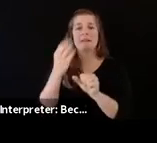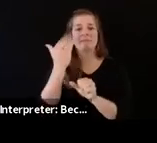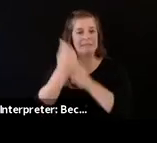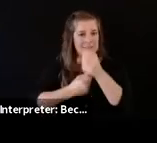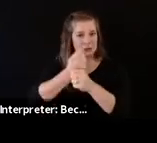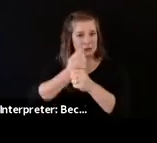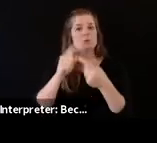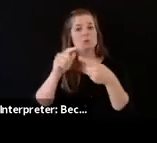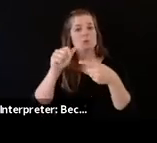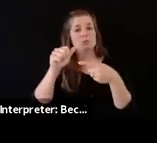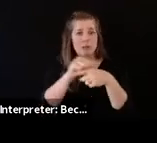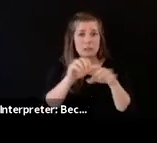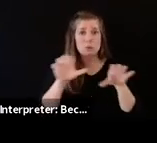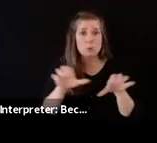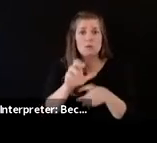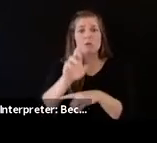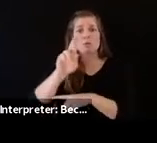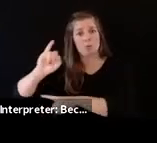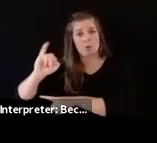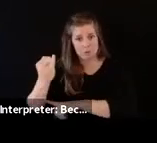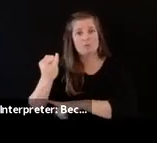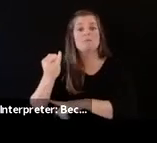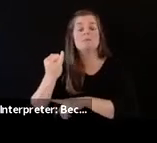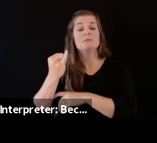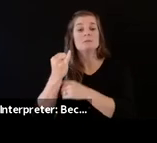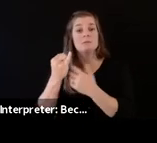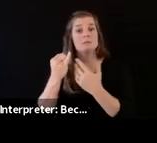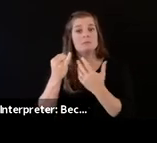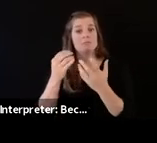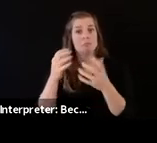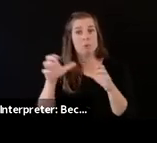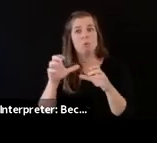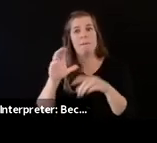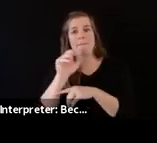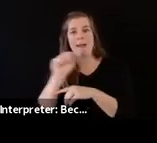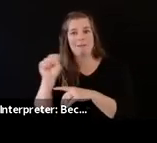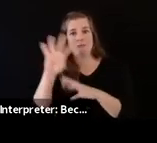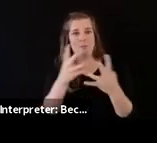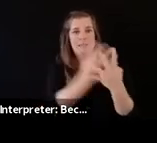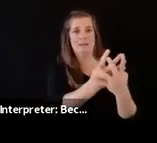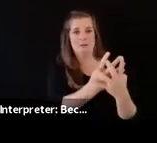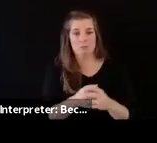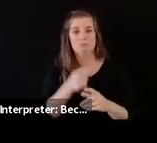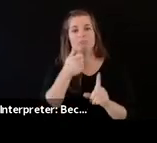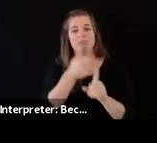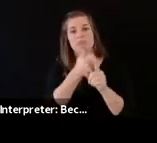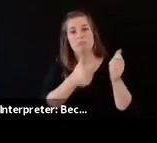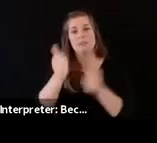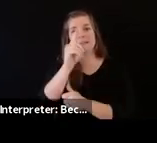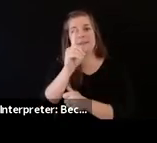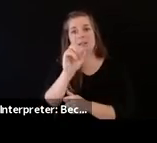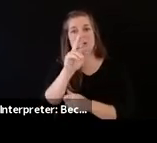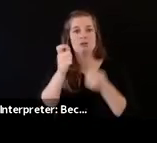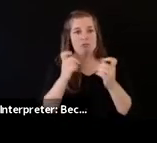-creating restorative justice solutions to mass criminalization. Most recently, as the Director of Impact Justice,